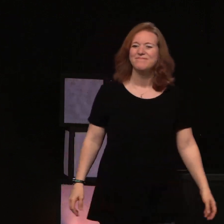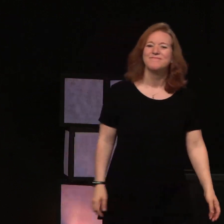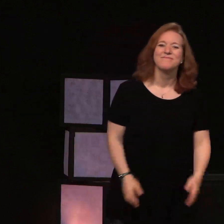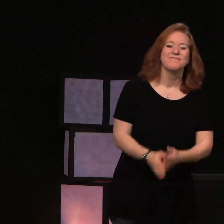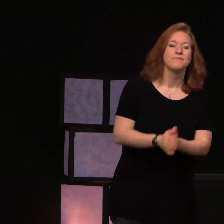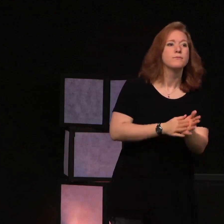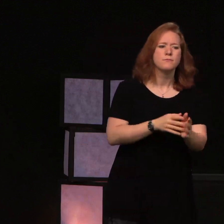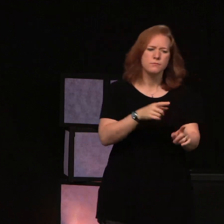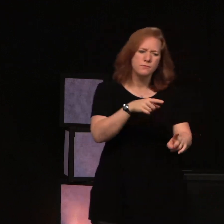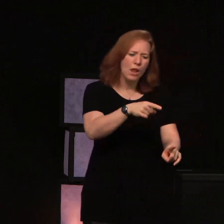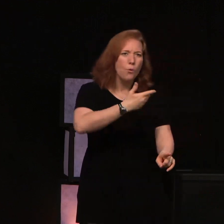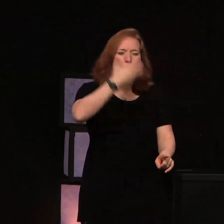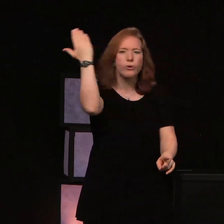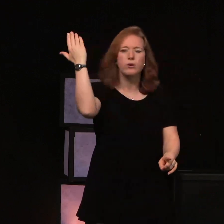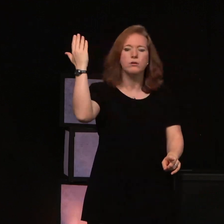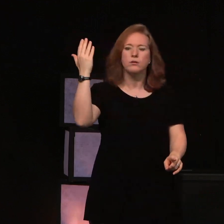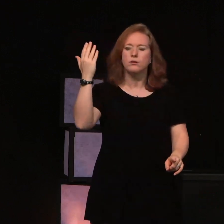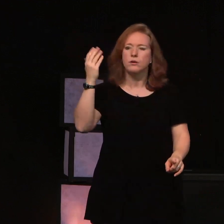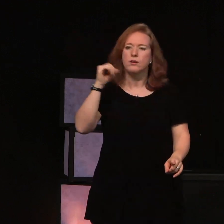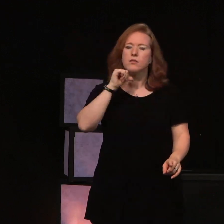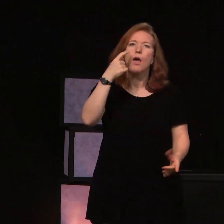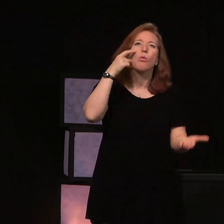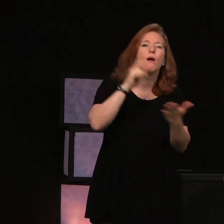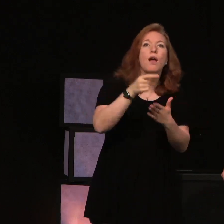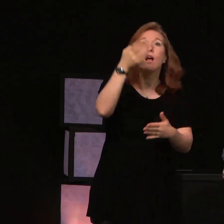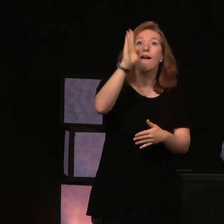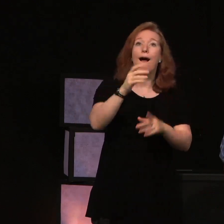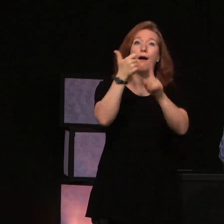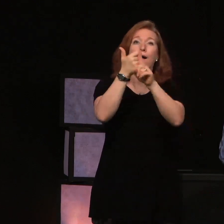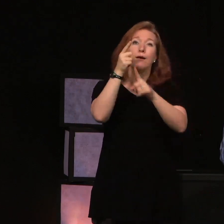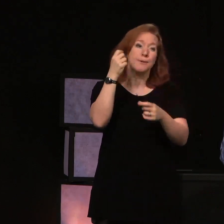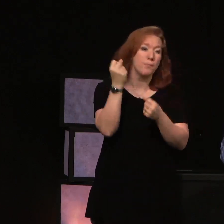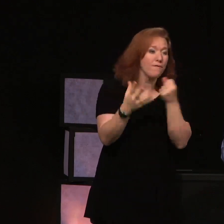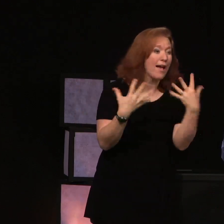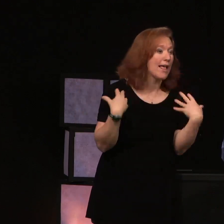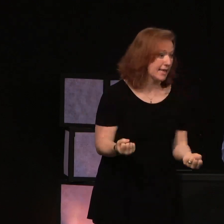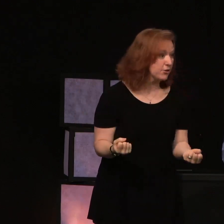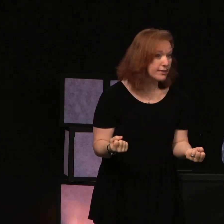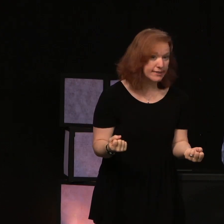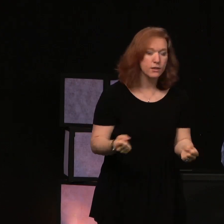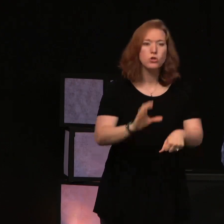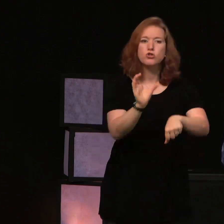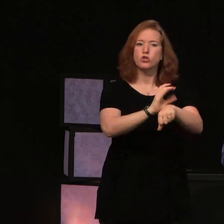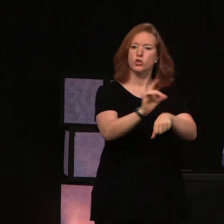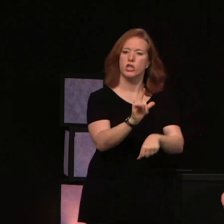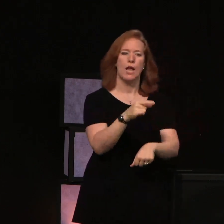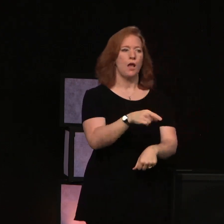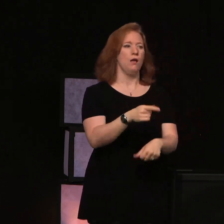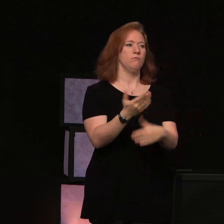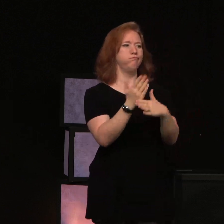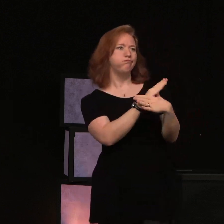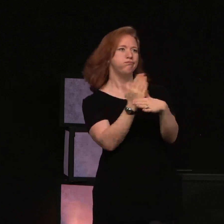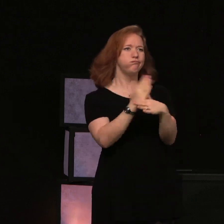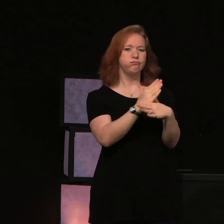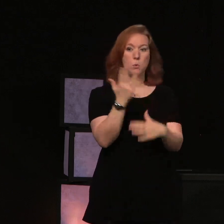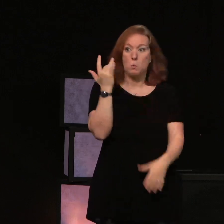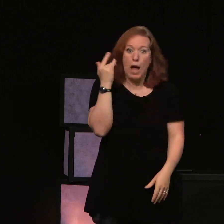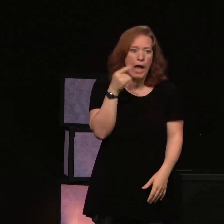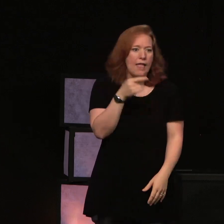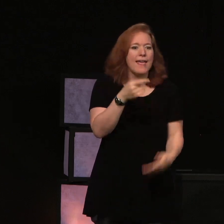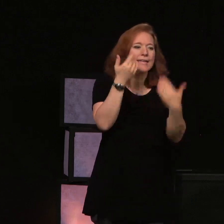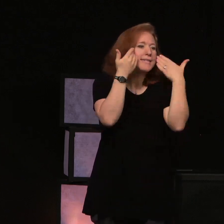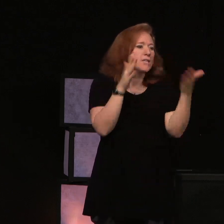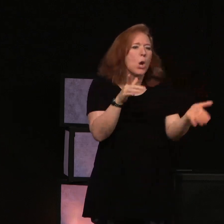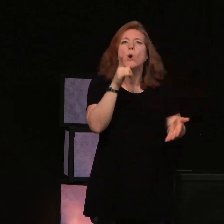They were blind to his healing provision. Church L was lukewarm because they didn't see where healing